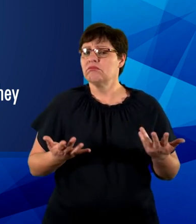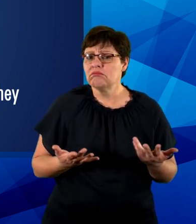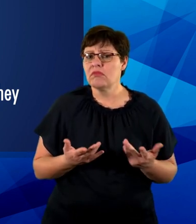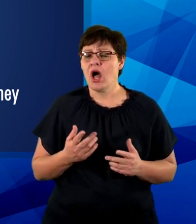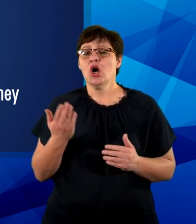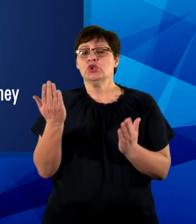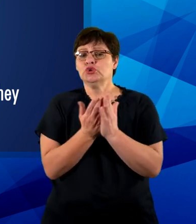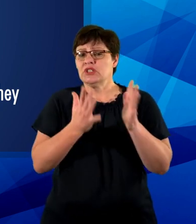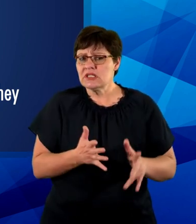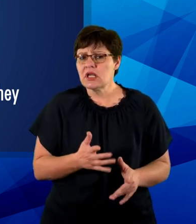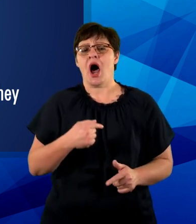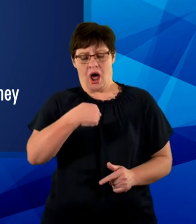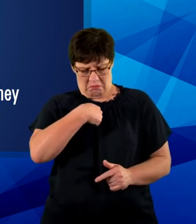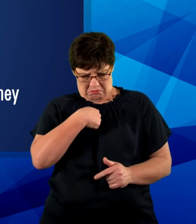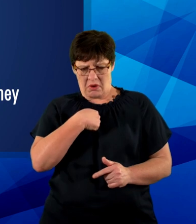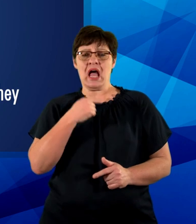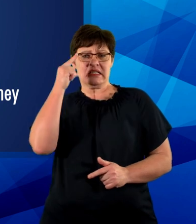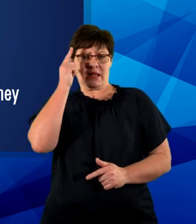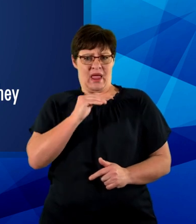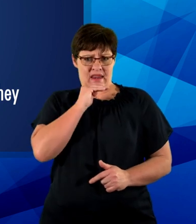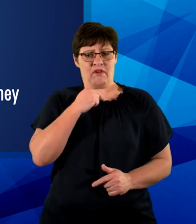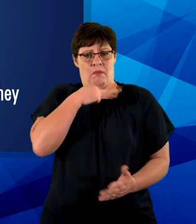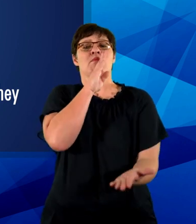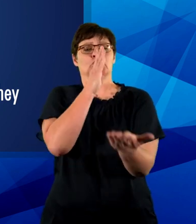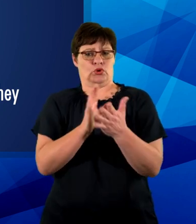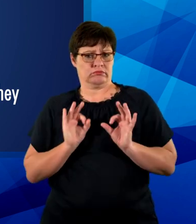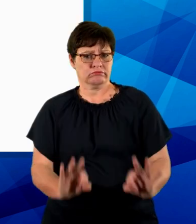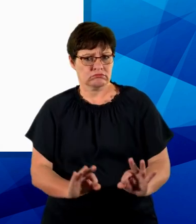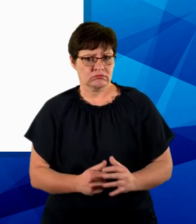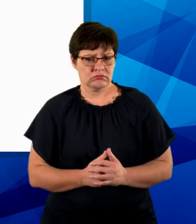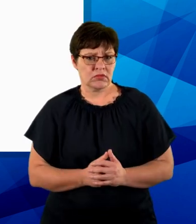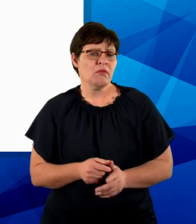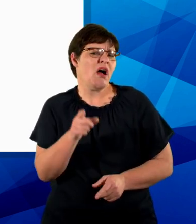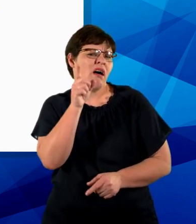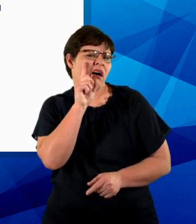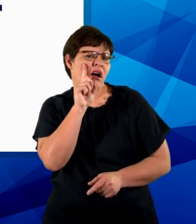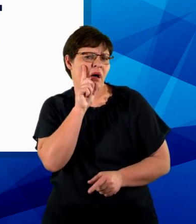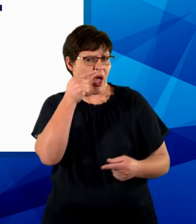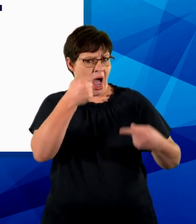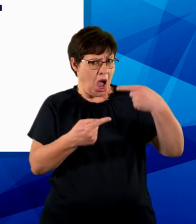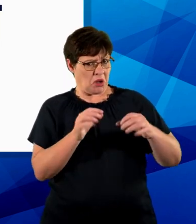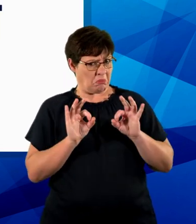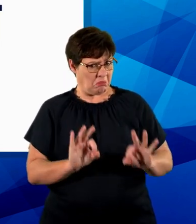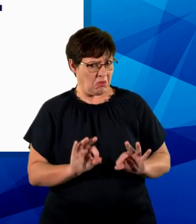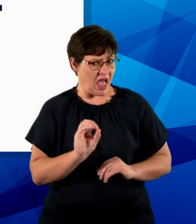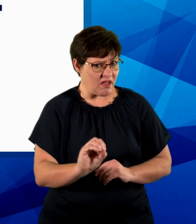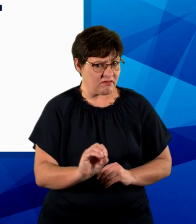should make sure they get enough sleep. To test if you have a basic argument you can start with your implication